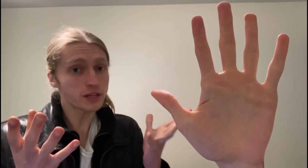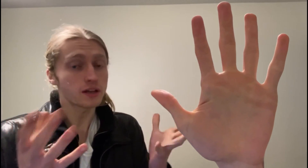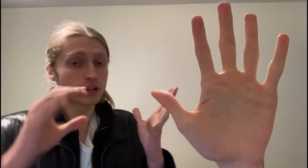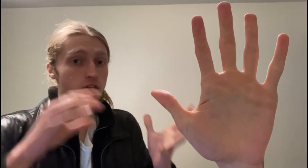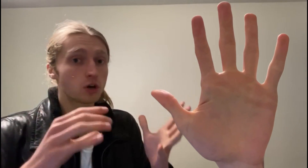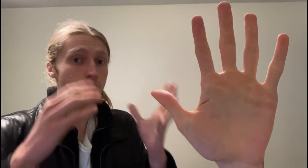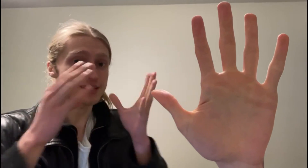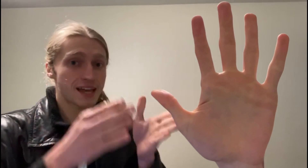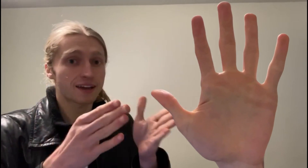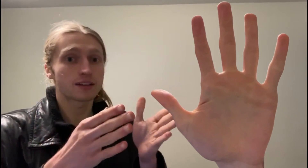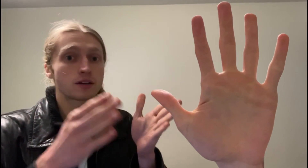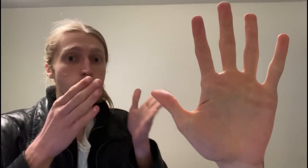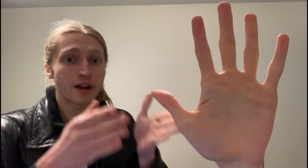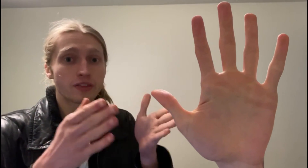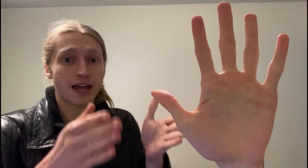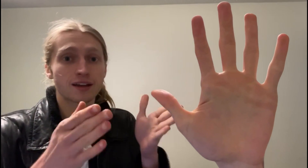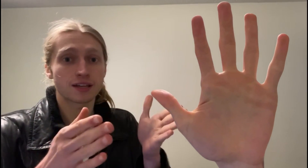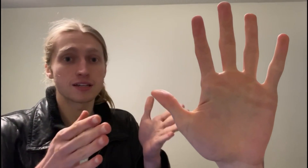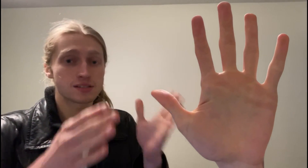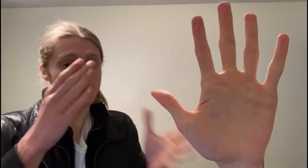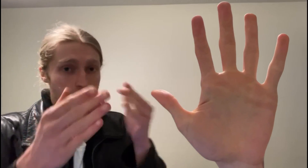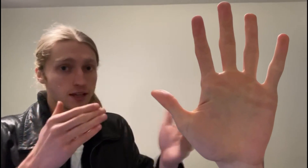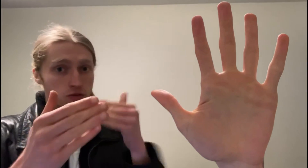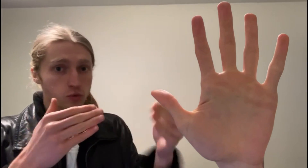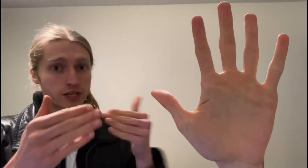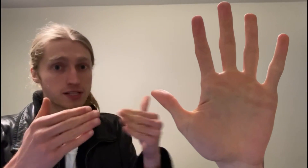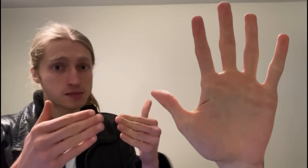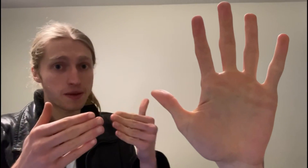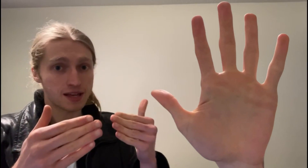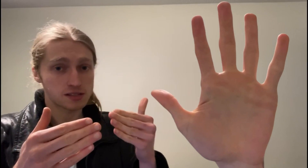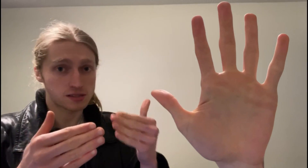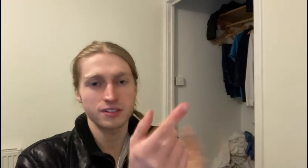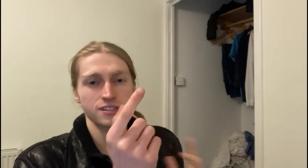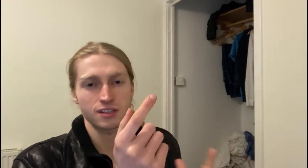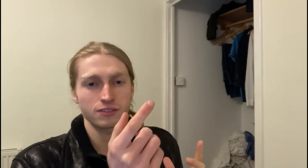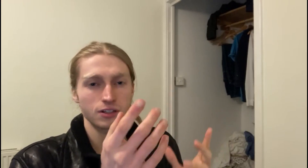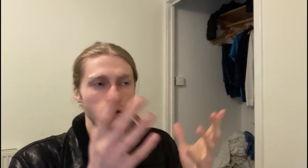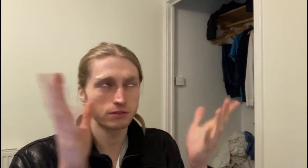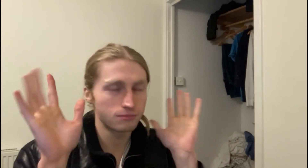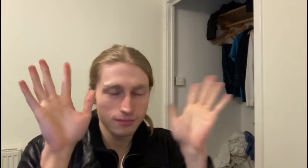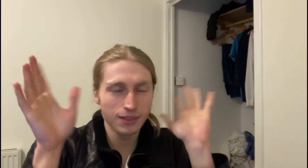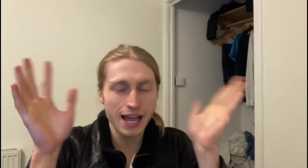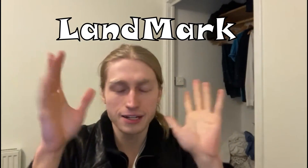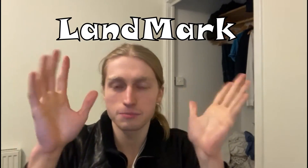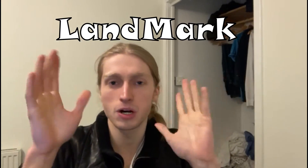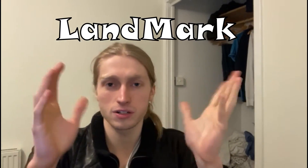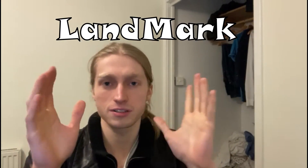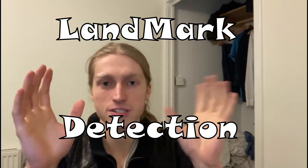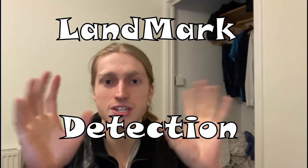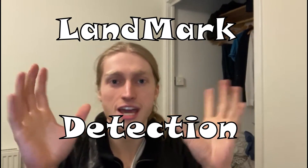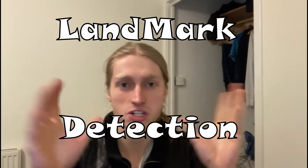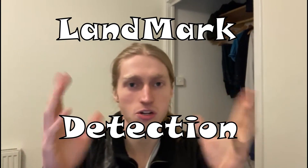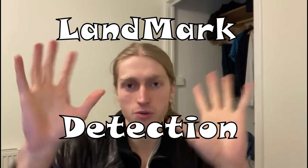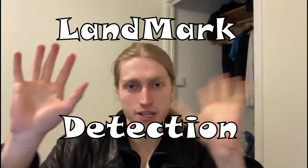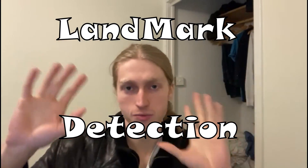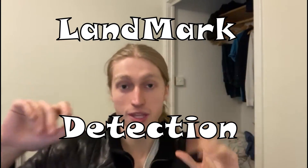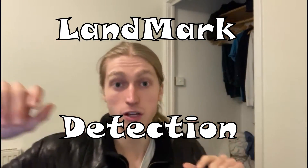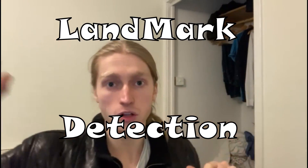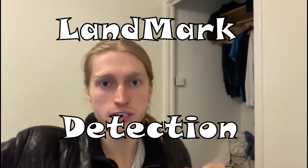know exactly where the hand is in 3D space. This is something called landmark detection, or that's what they call it.